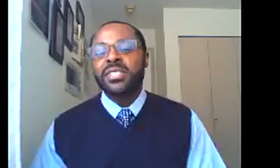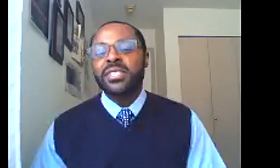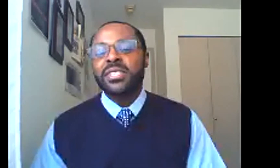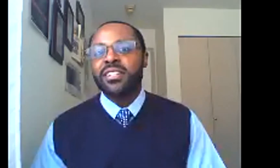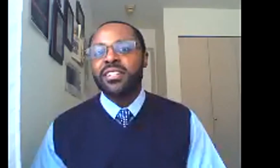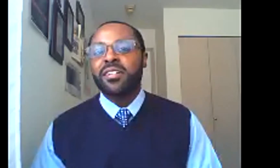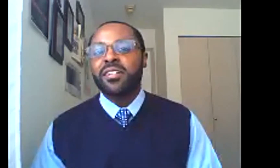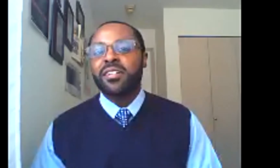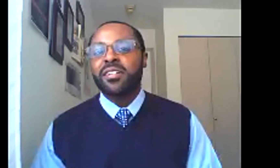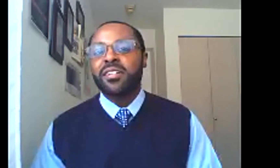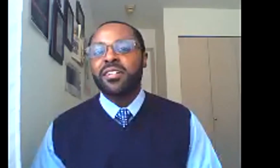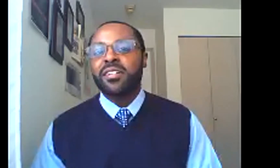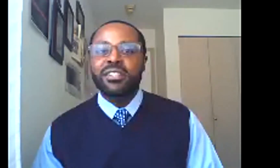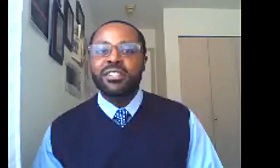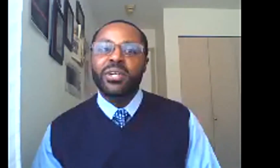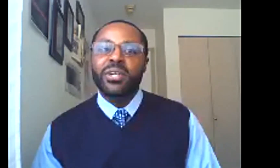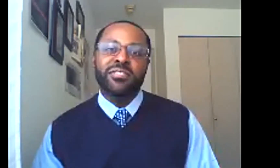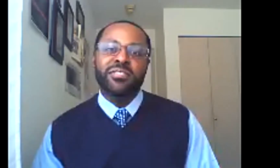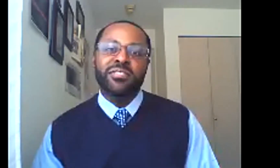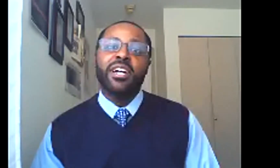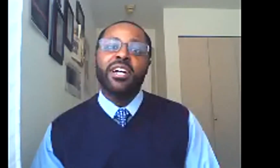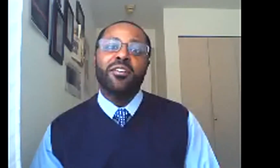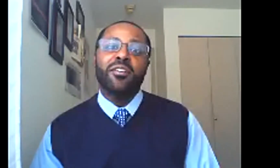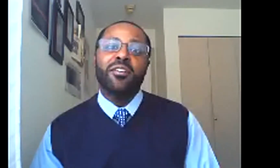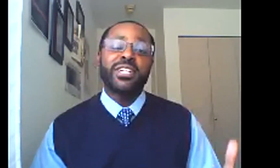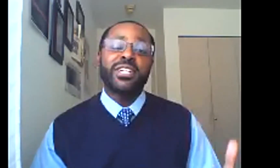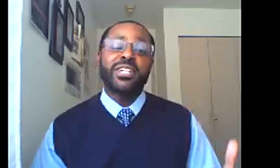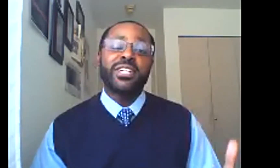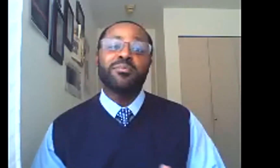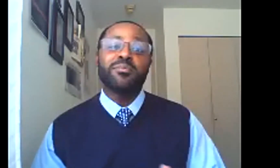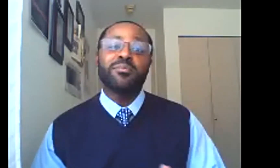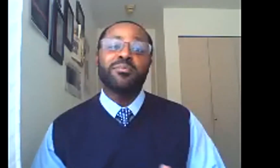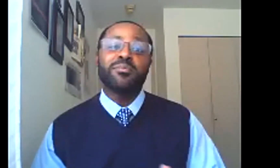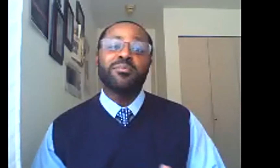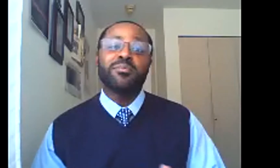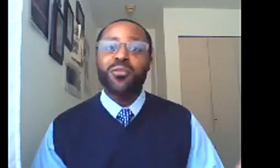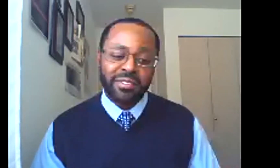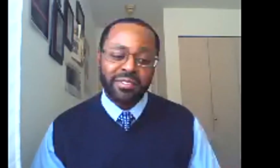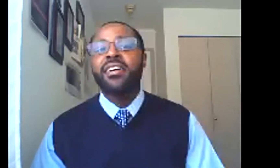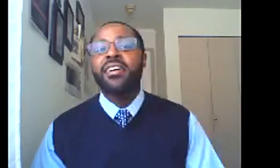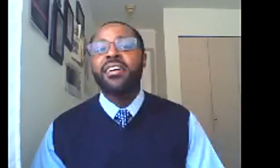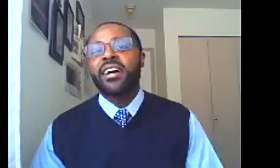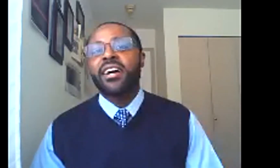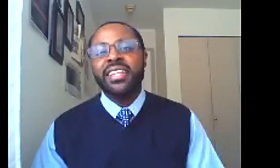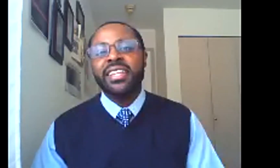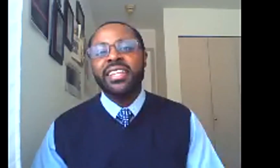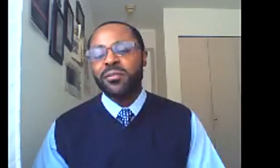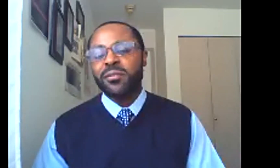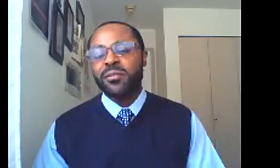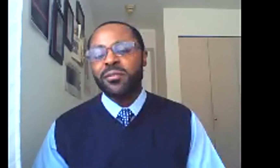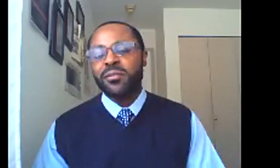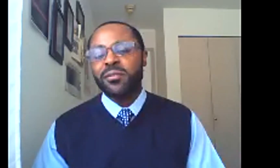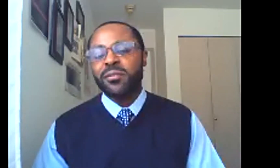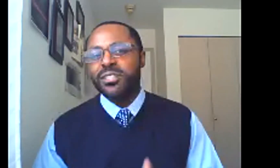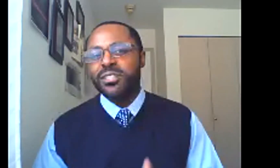were coming together in creating a shared vision, uh, for several years before 1955. Uh, I think